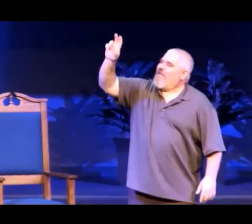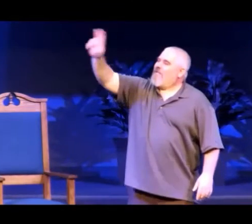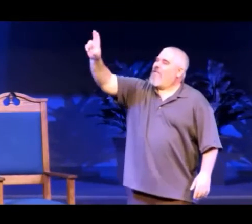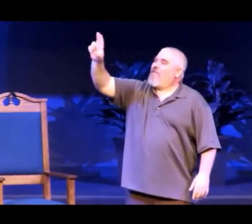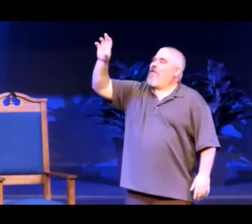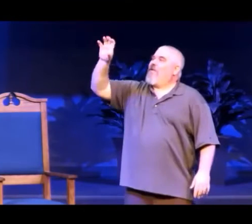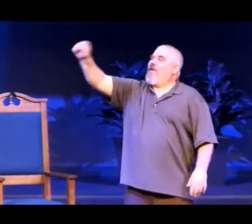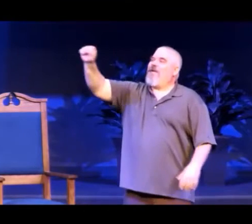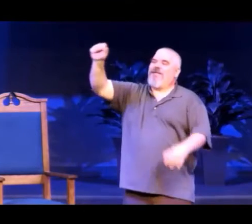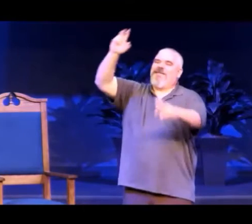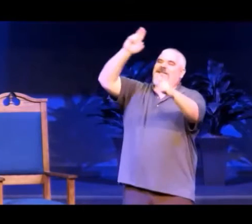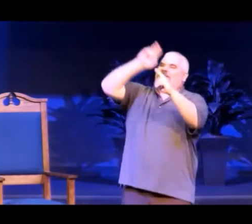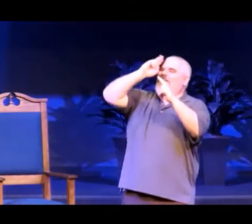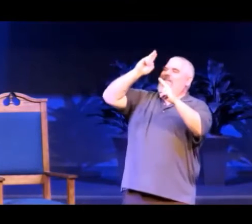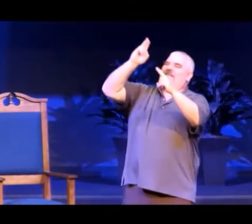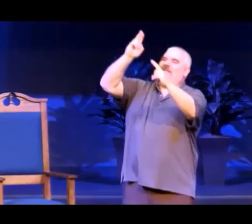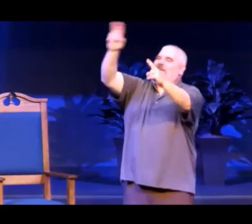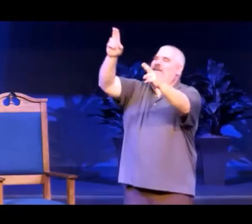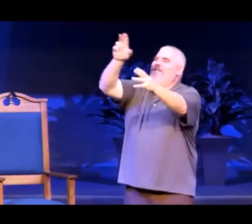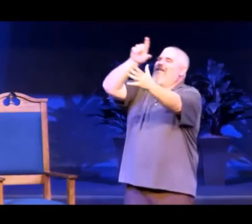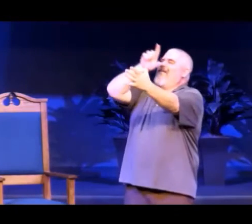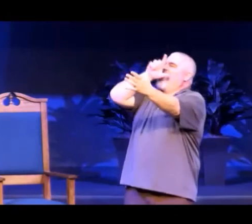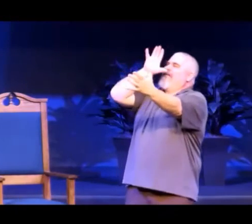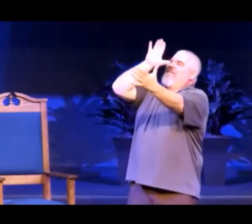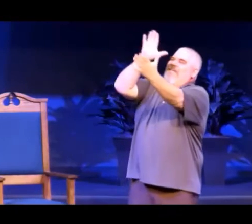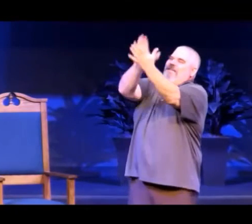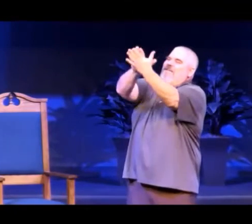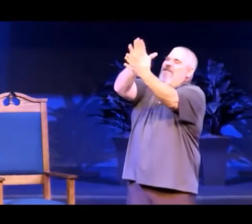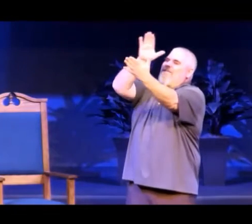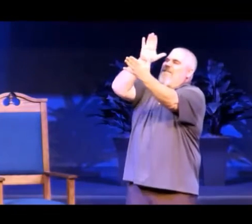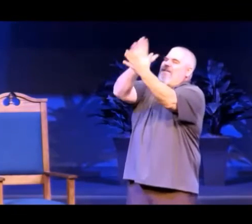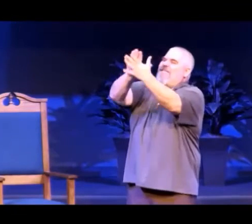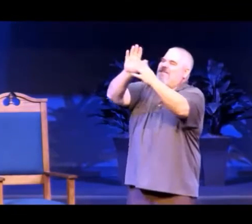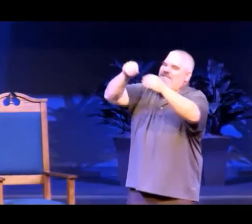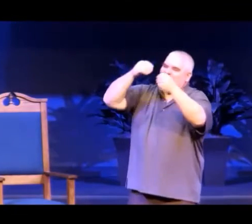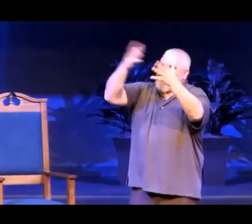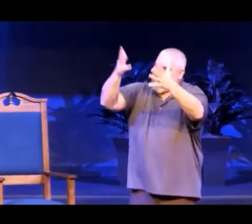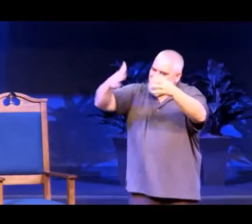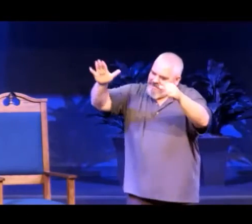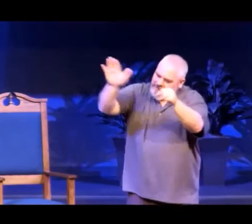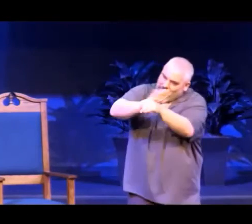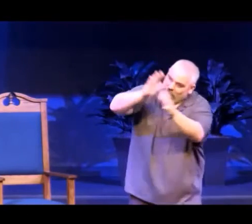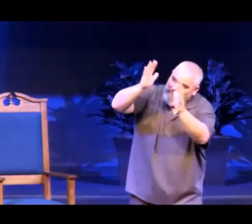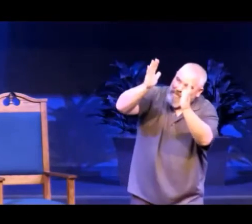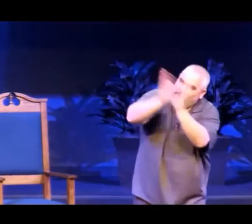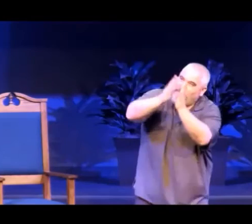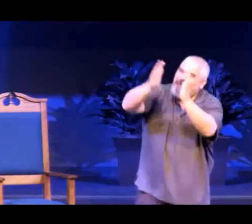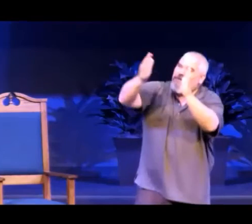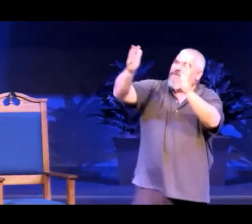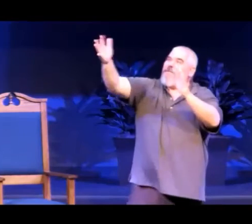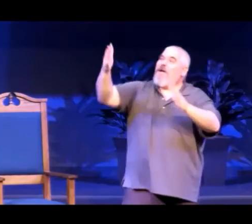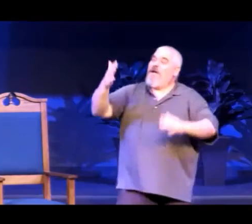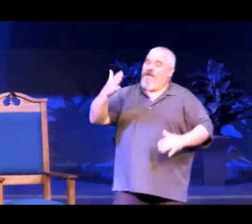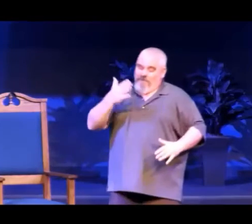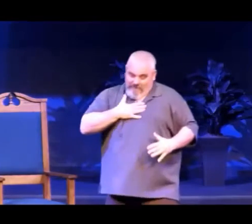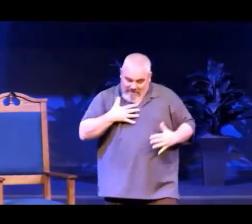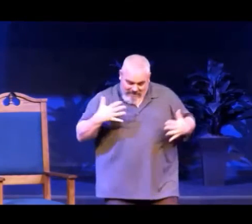above every other Jesus, the name that calms my fears